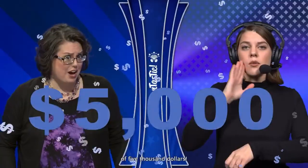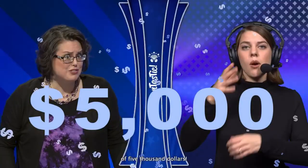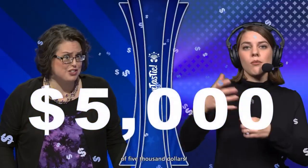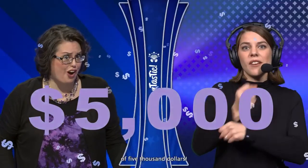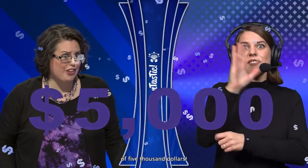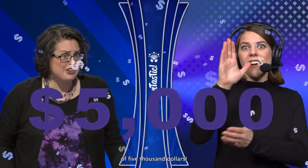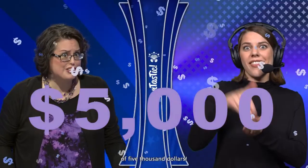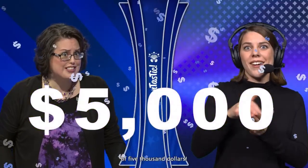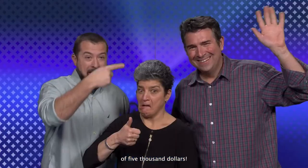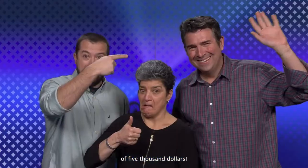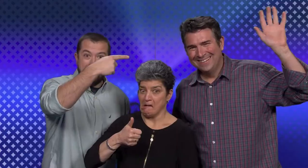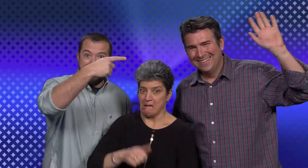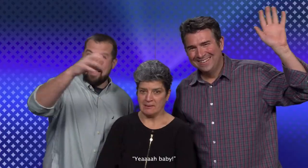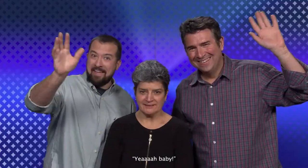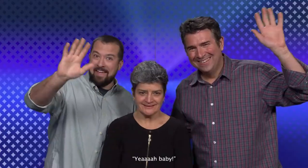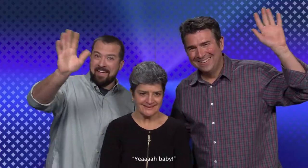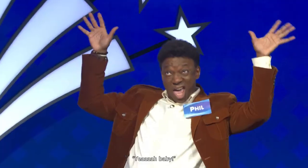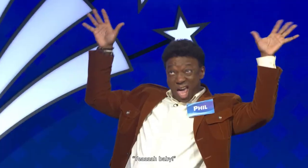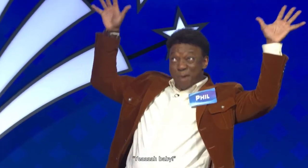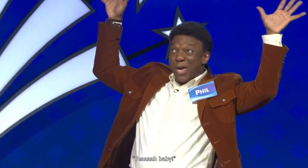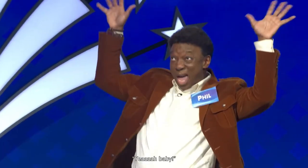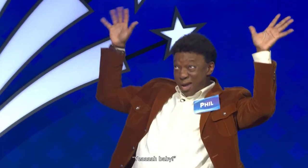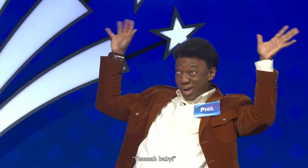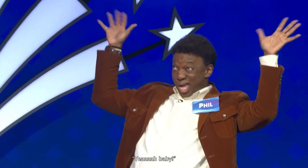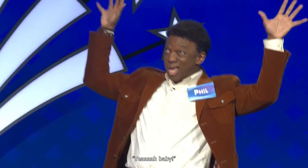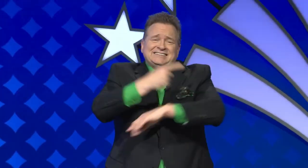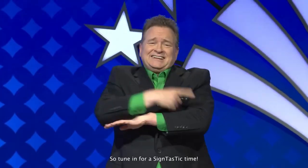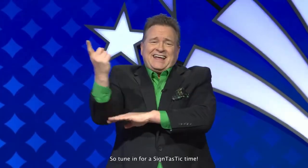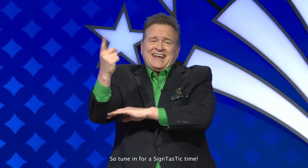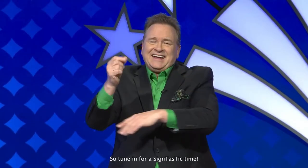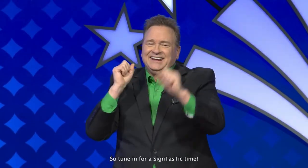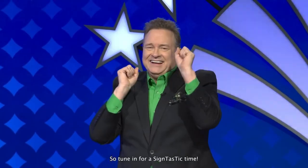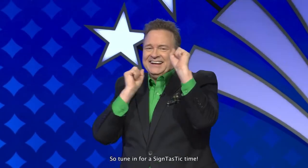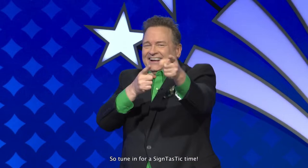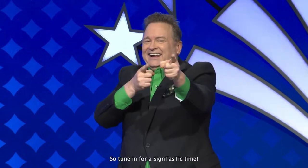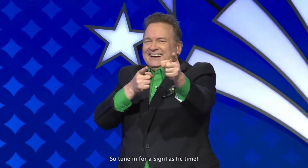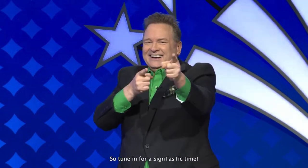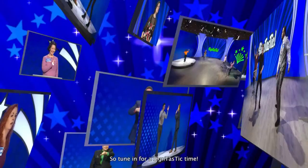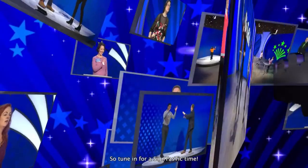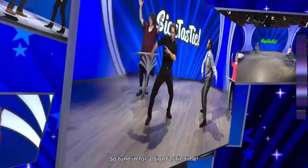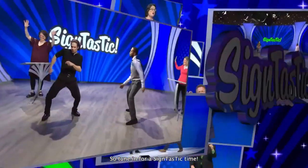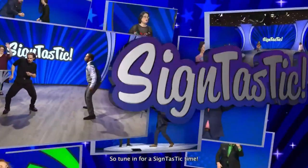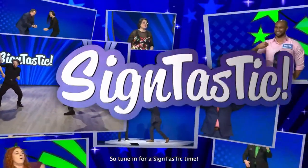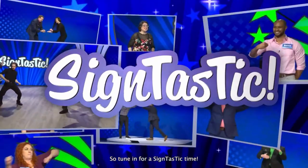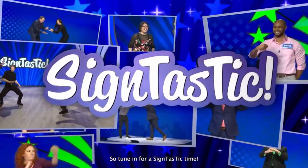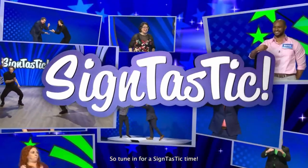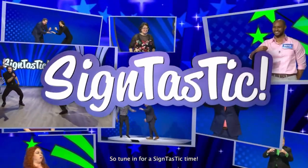,000. Yeah, baby. So, tune in for a Sign-tastic time.